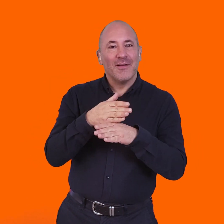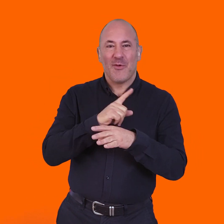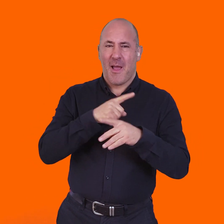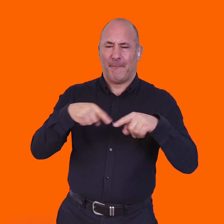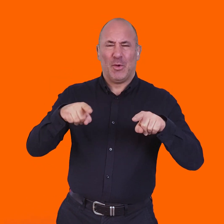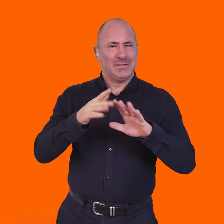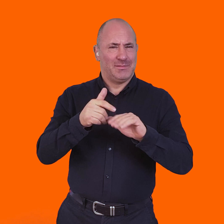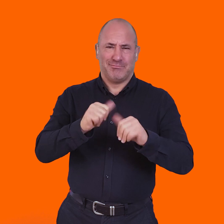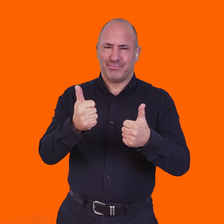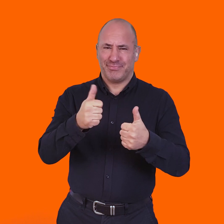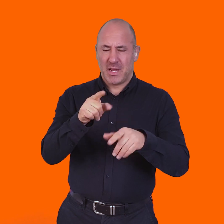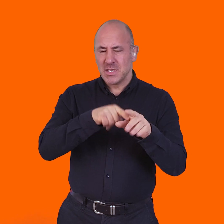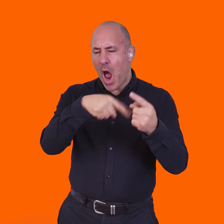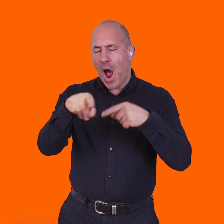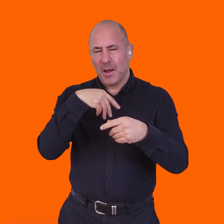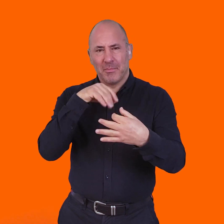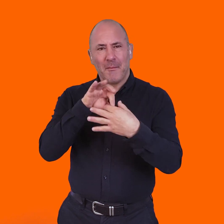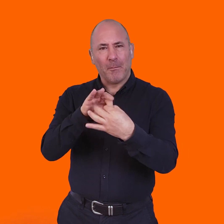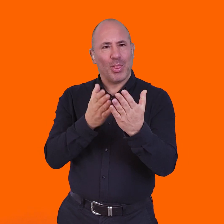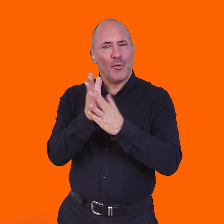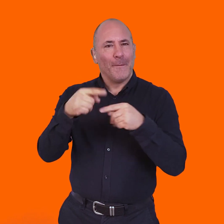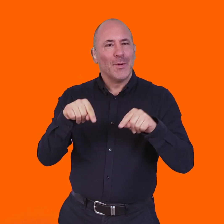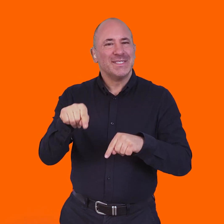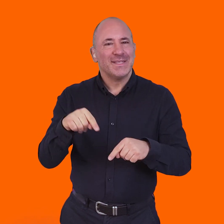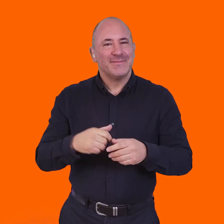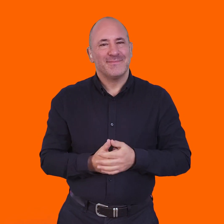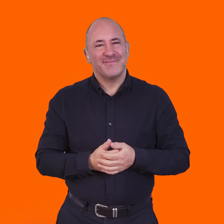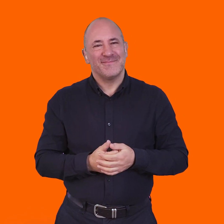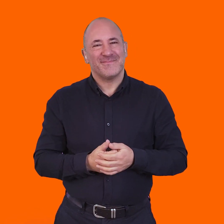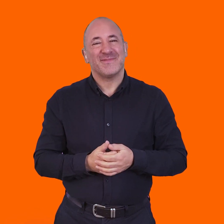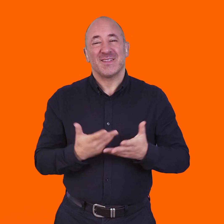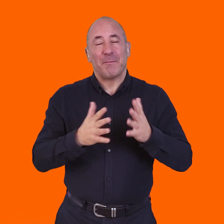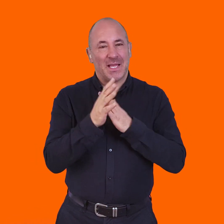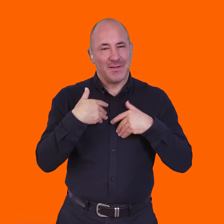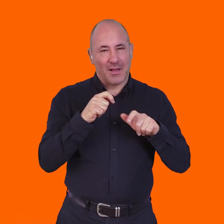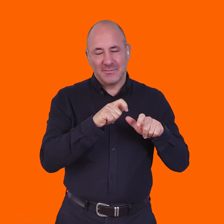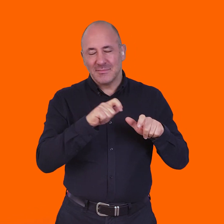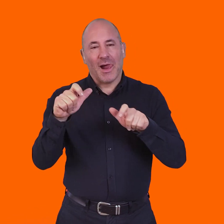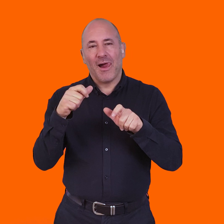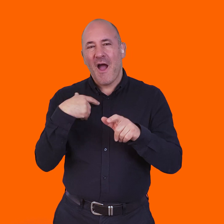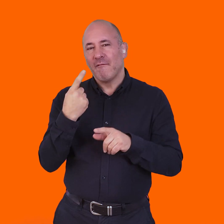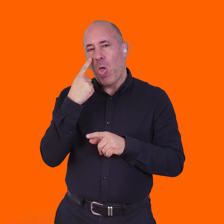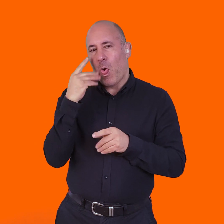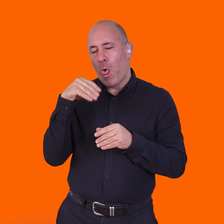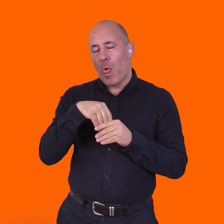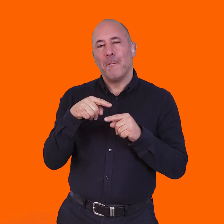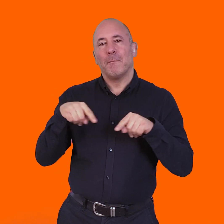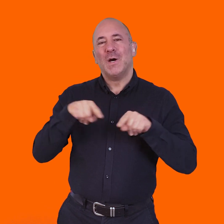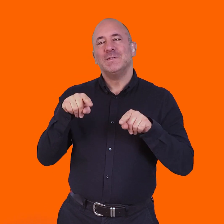my youth work because, of course, music's great for engaging with young people. So I was always, you know, I've always still,